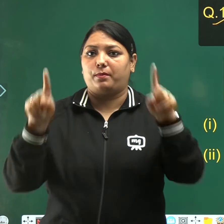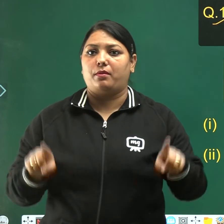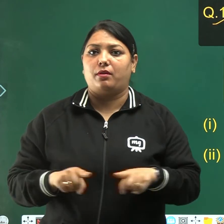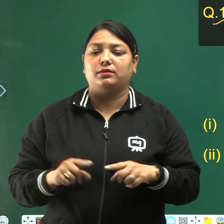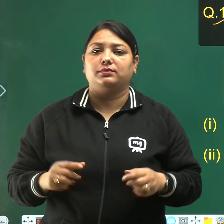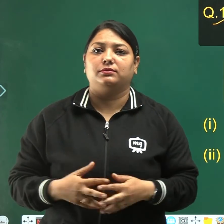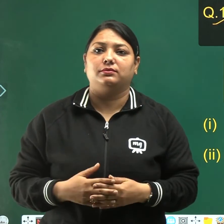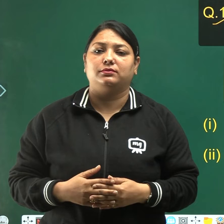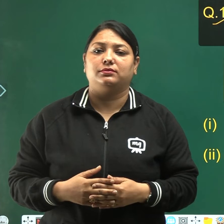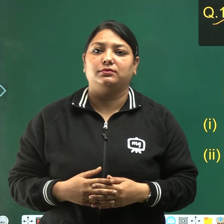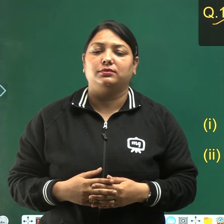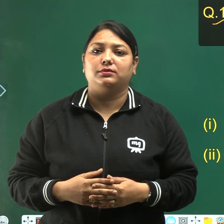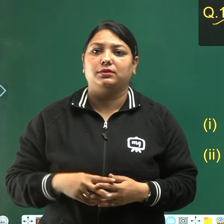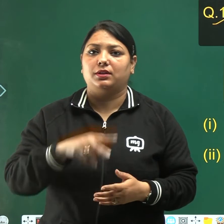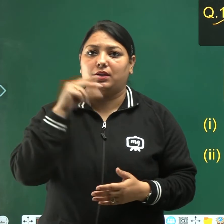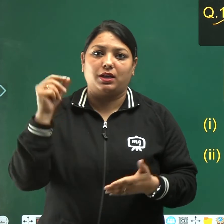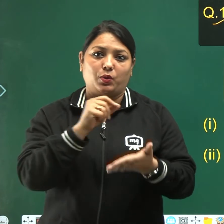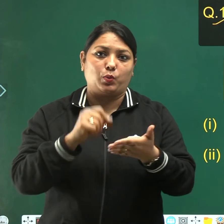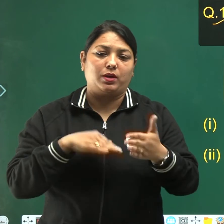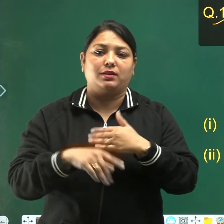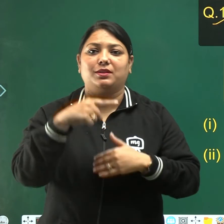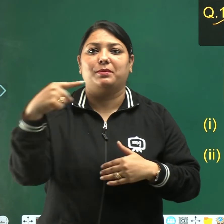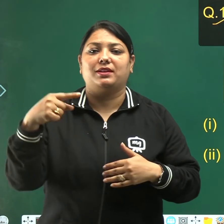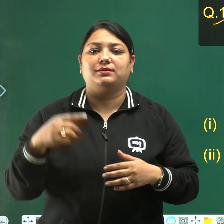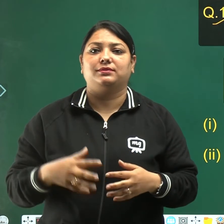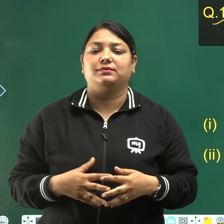and fill in the blanks.